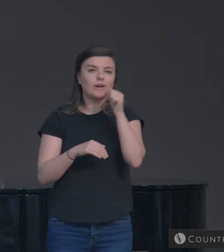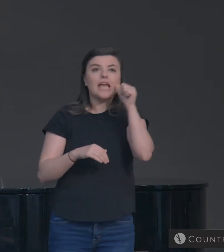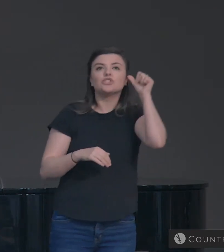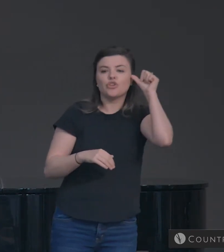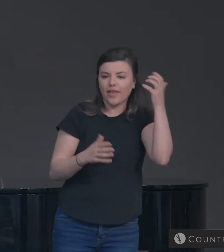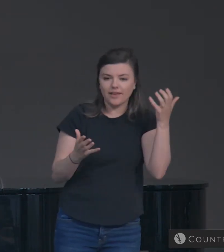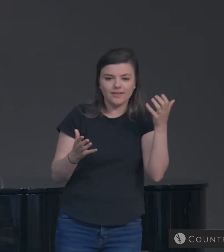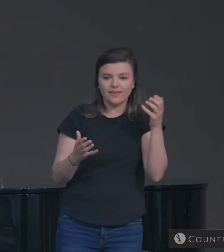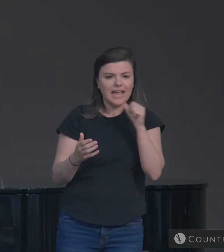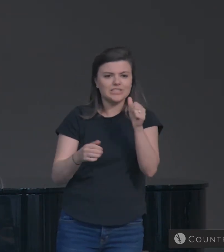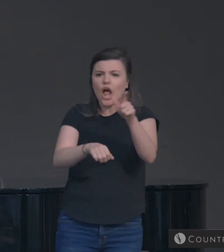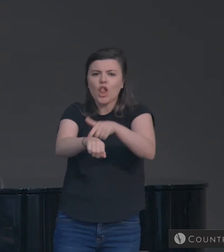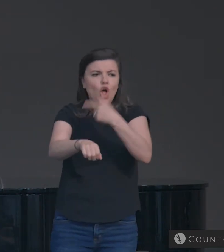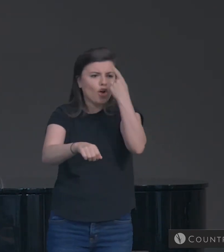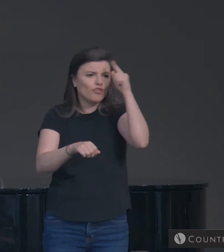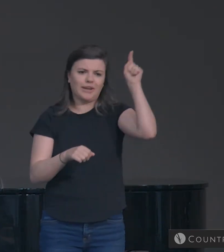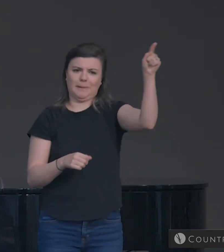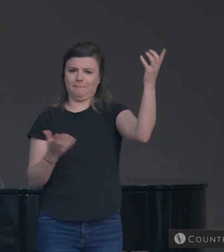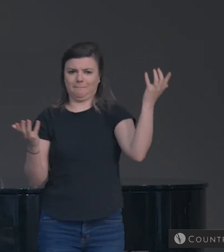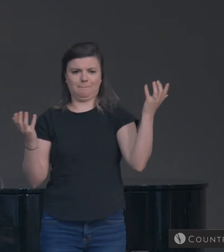It's just not long to God.